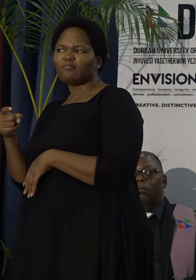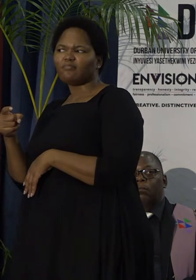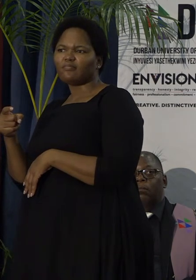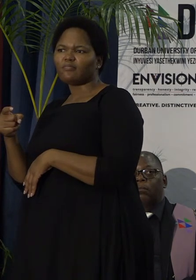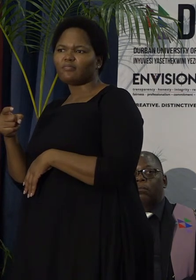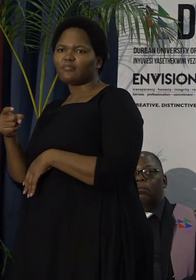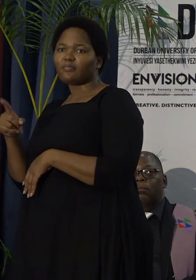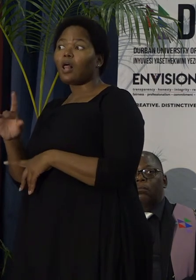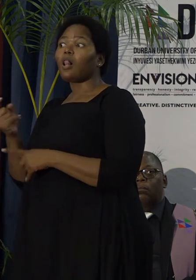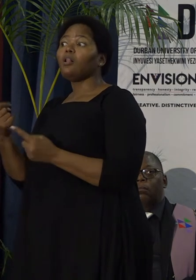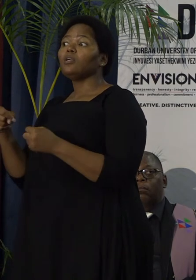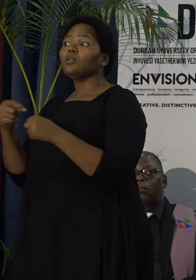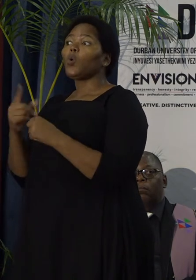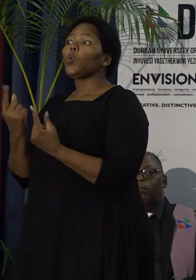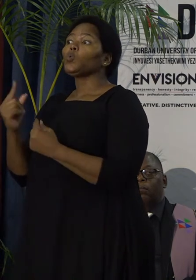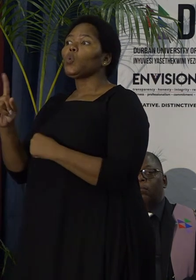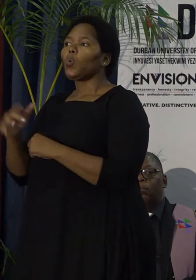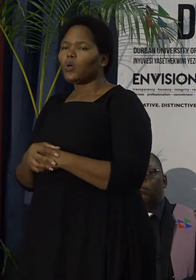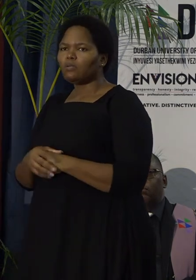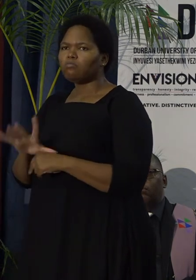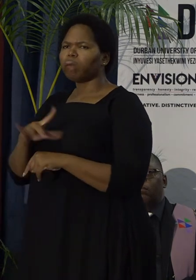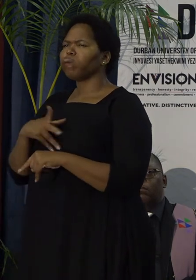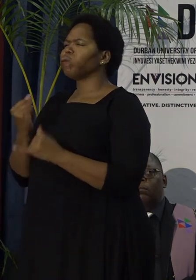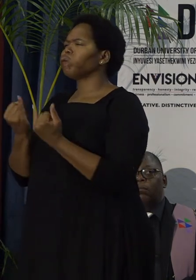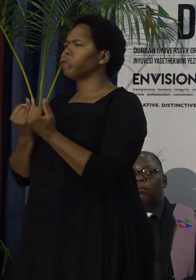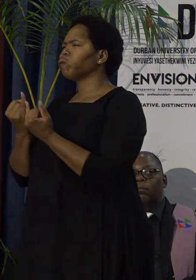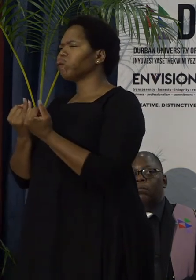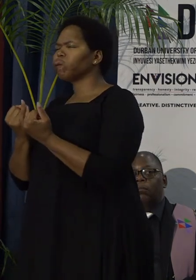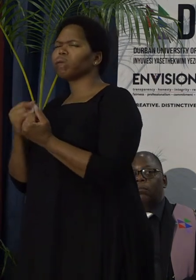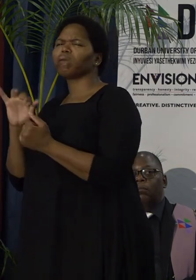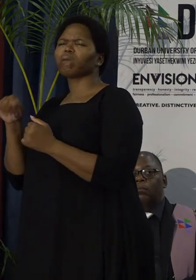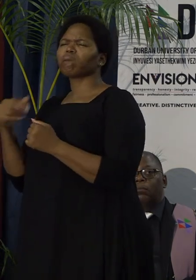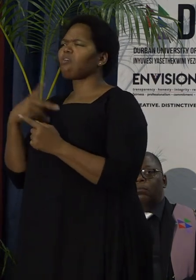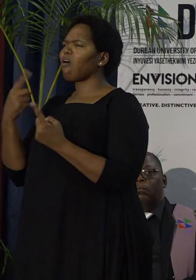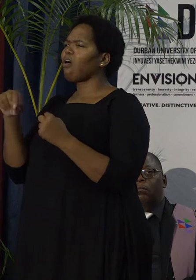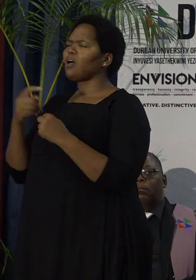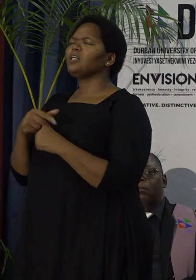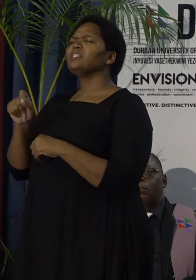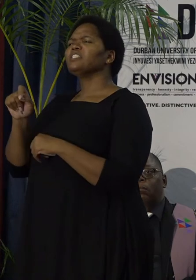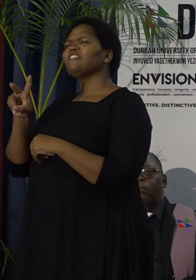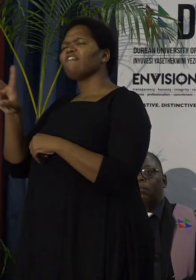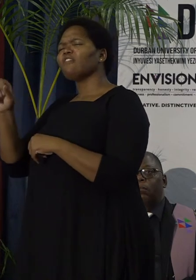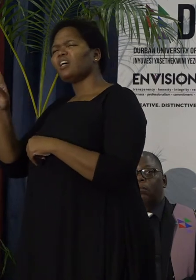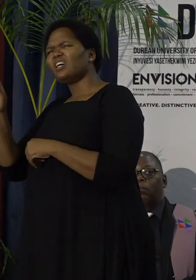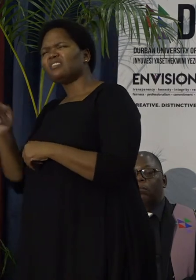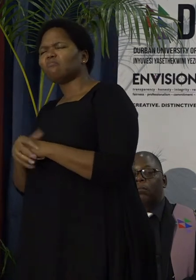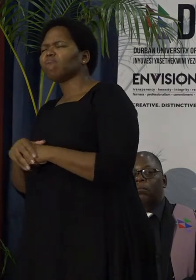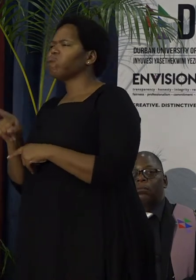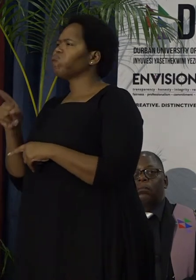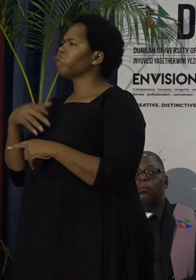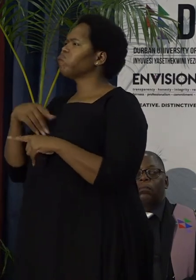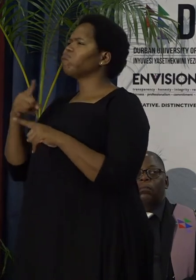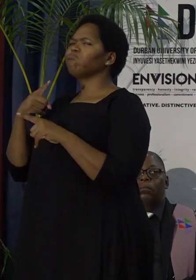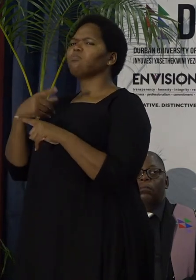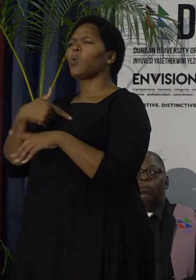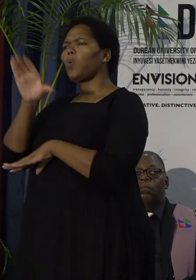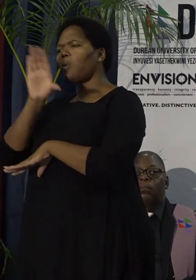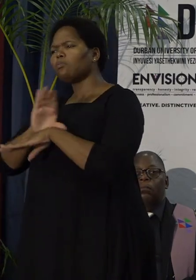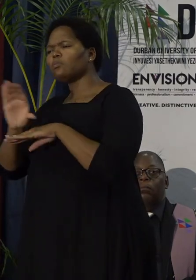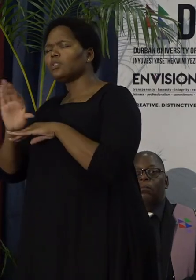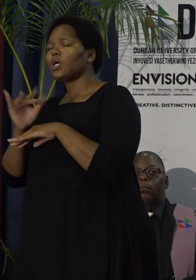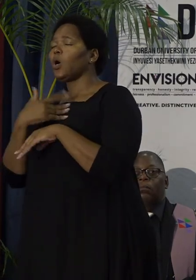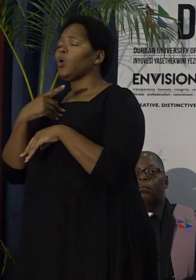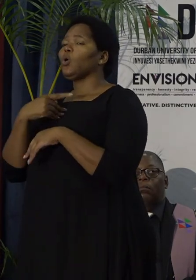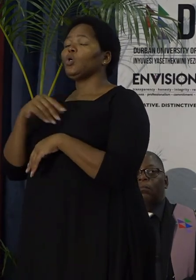who have to go around in great competition with MUT, with TVET colleges, with the University of KwaZulu